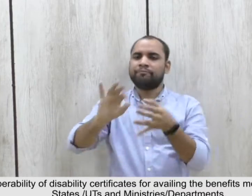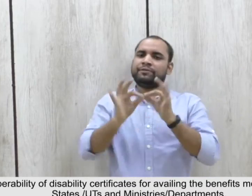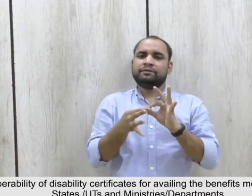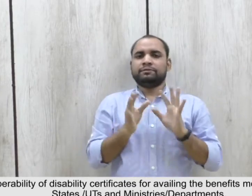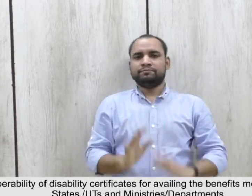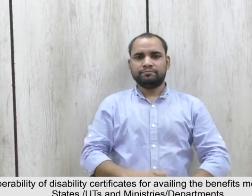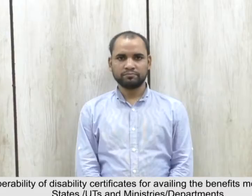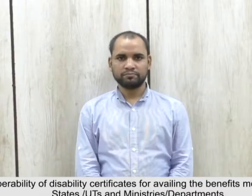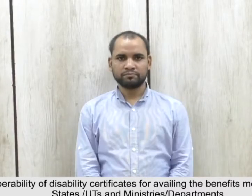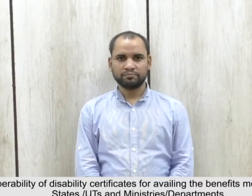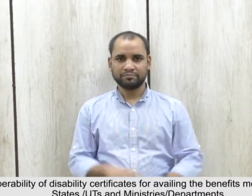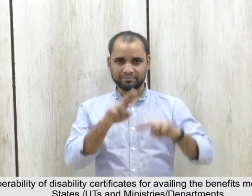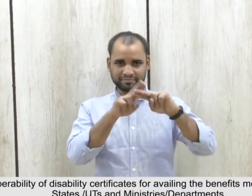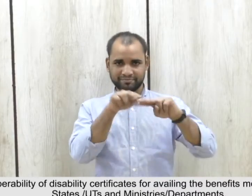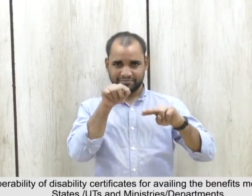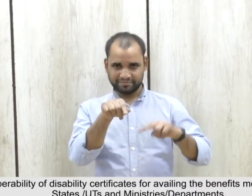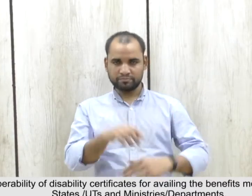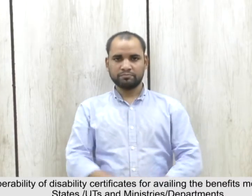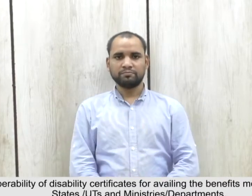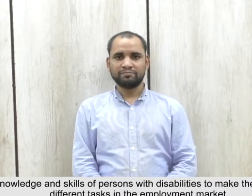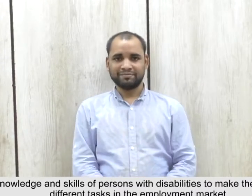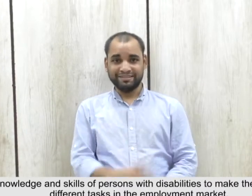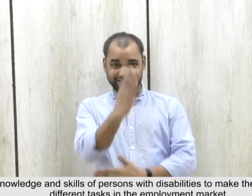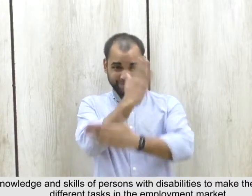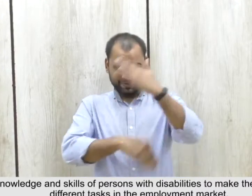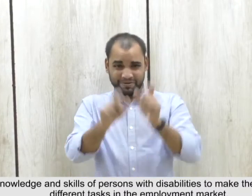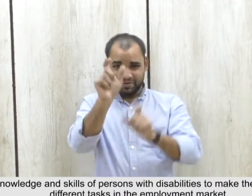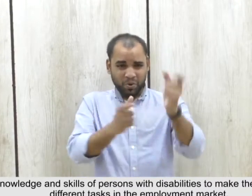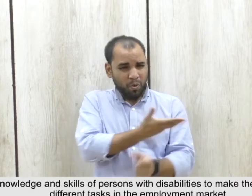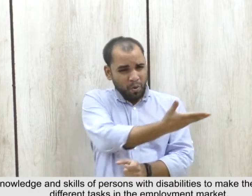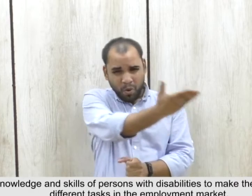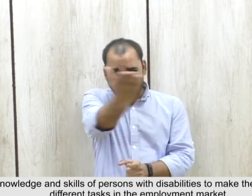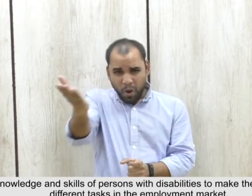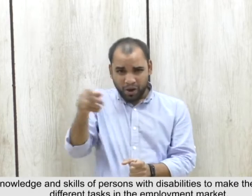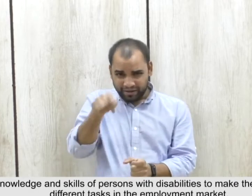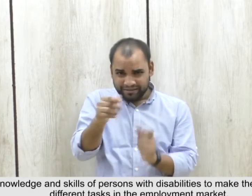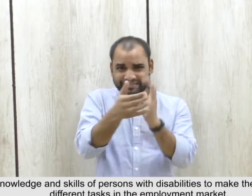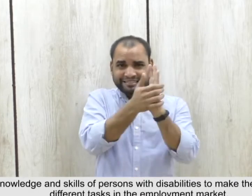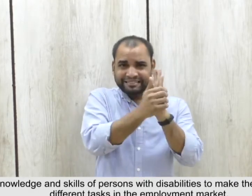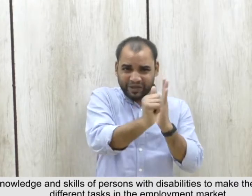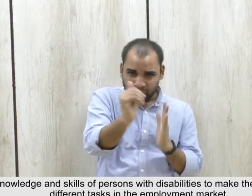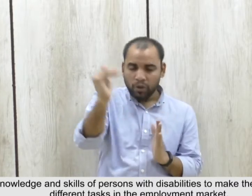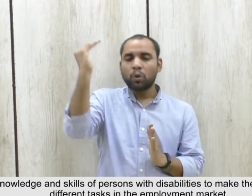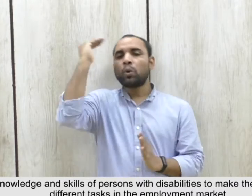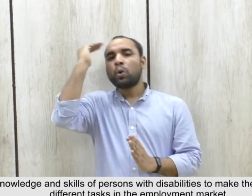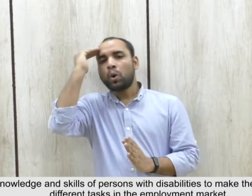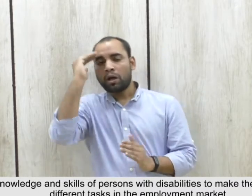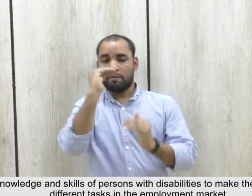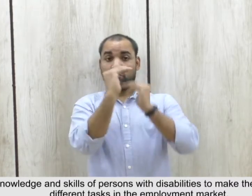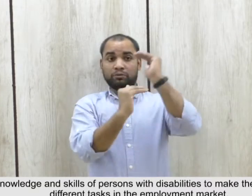union territories and ministries departments. 7.17. Improving the knowledge and skills of persons